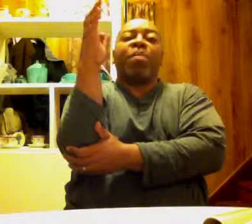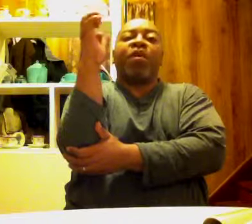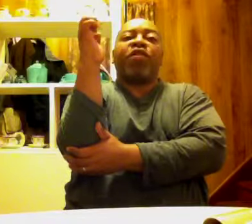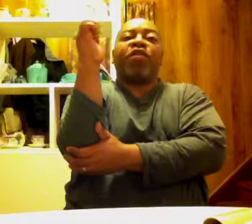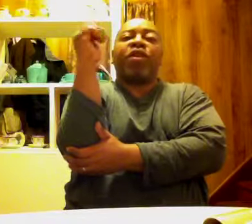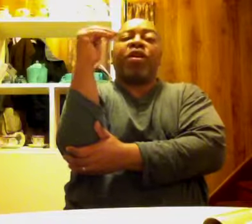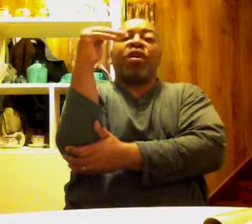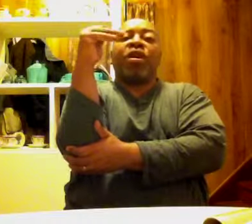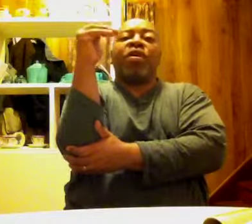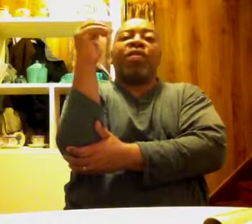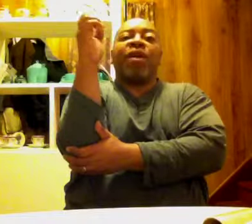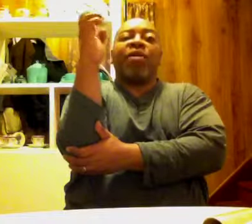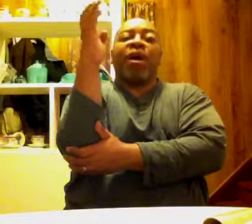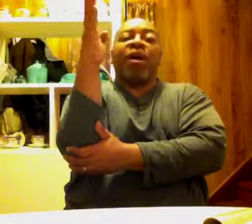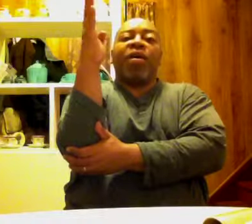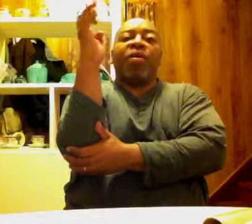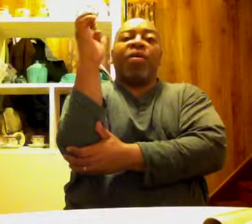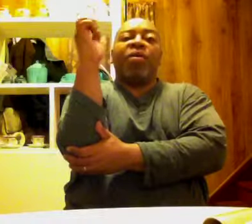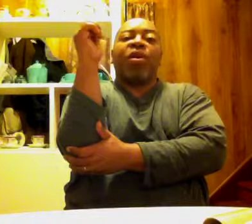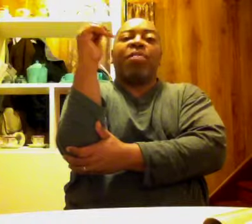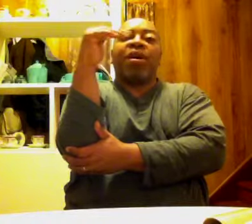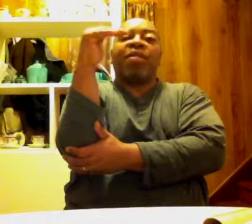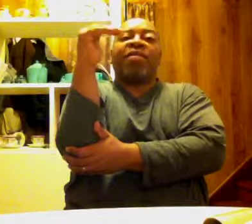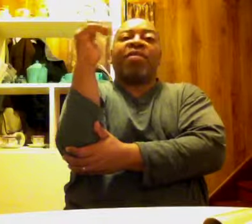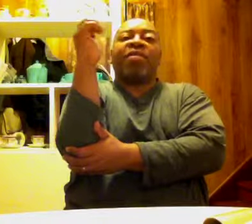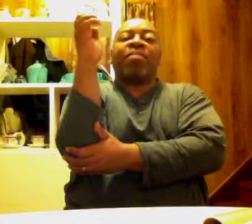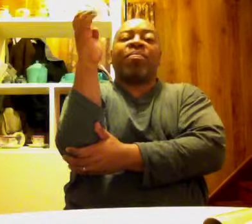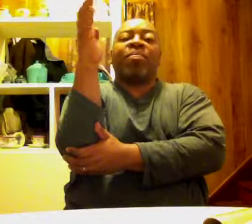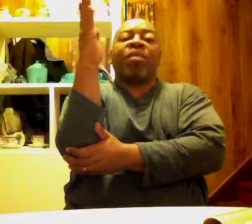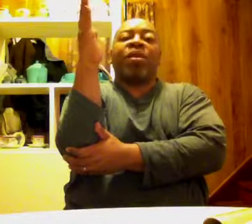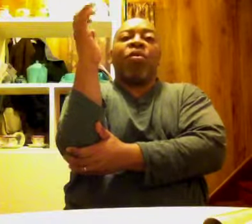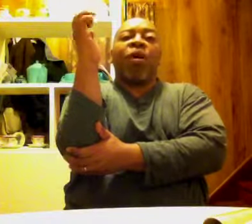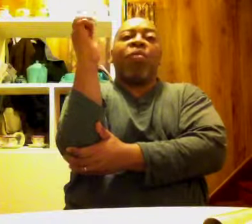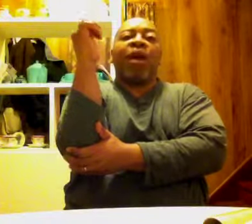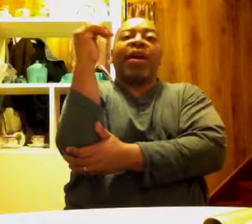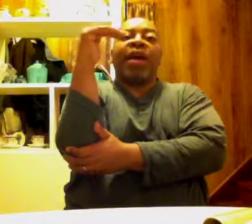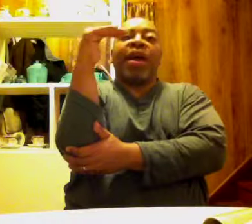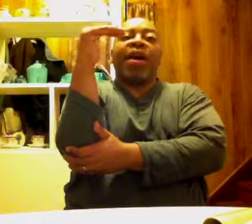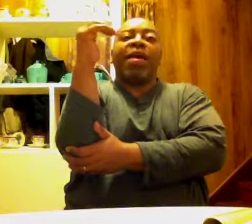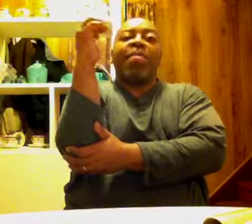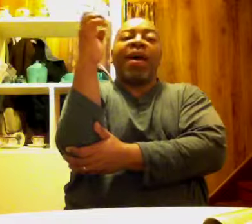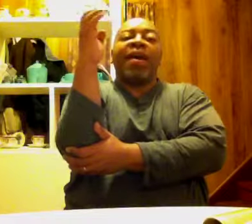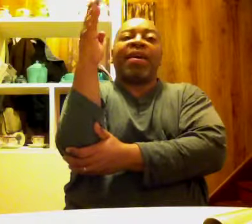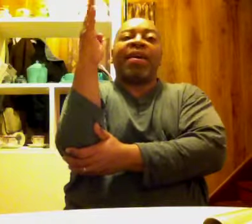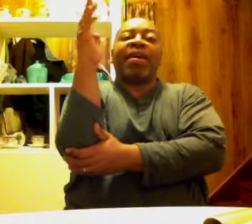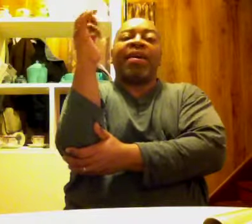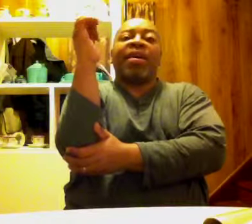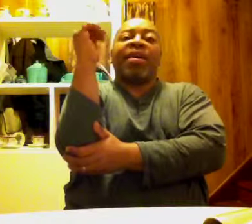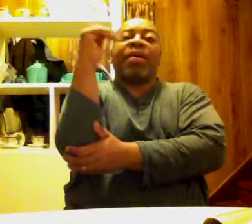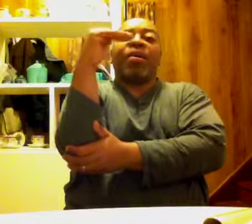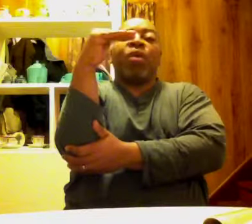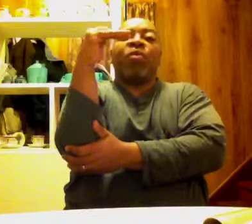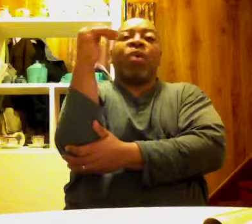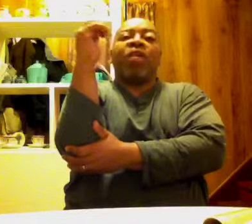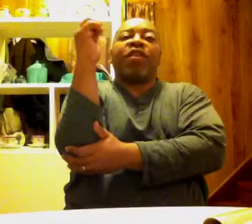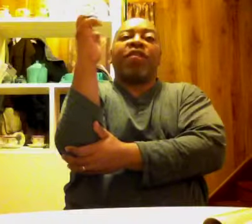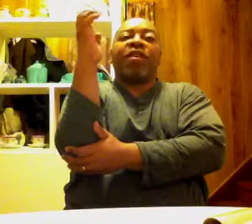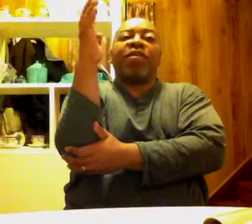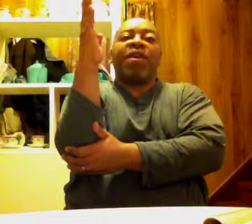much do anywhere. On the bus, while waiting in line in the bank, when you're watching TV,